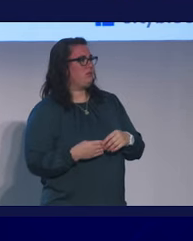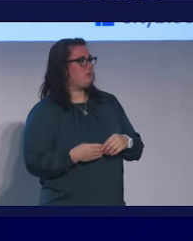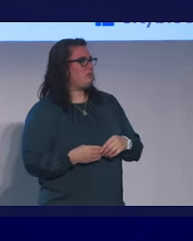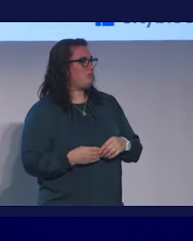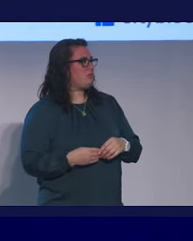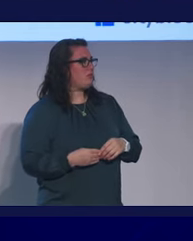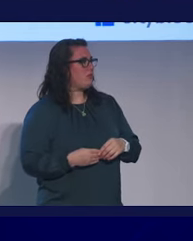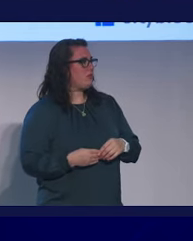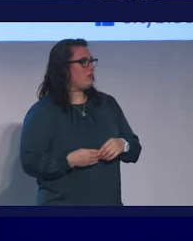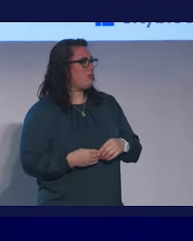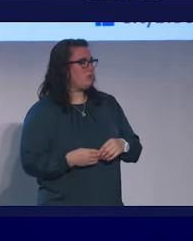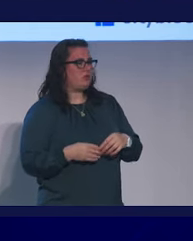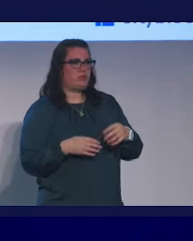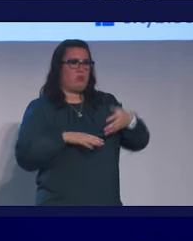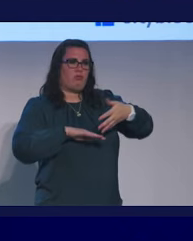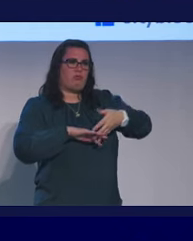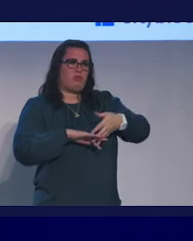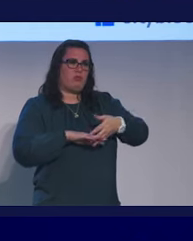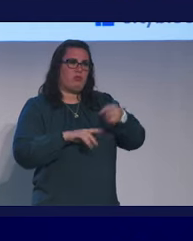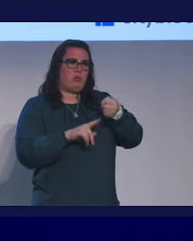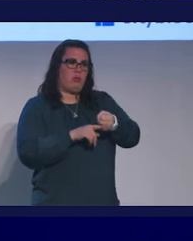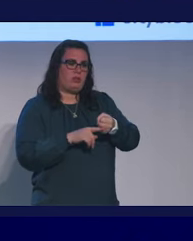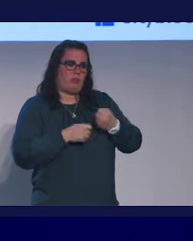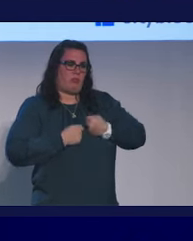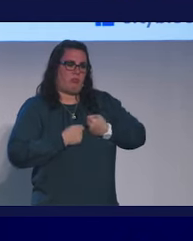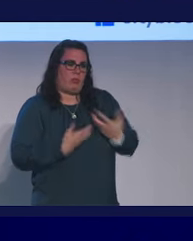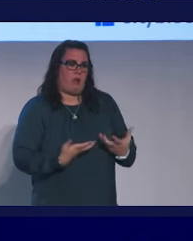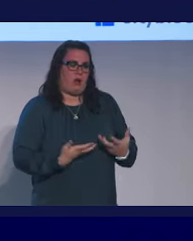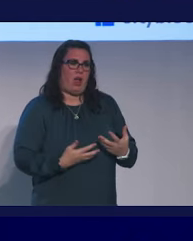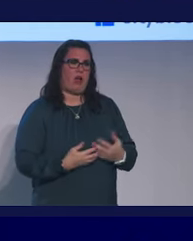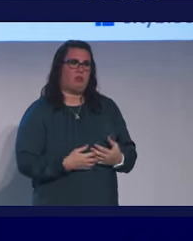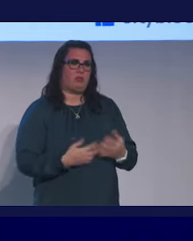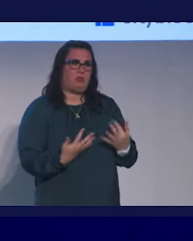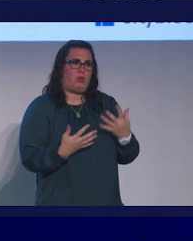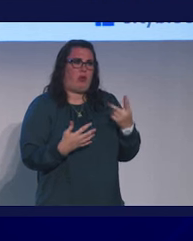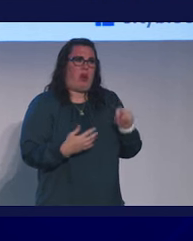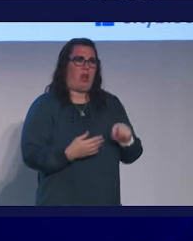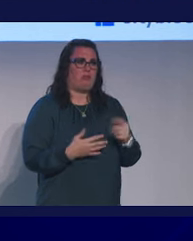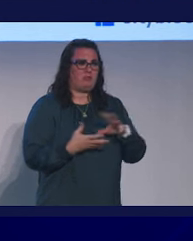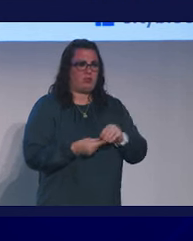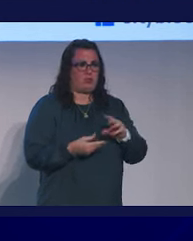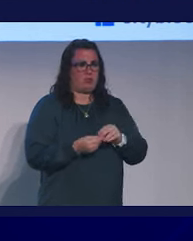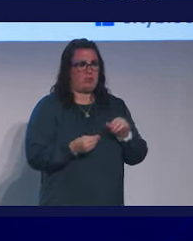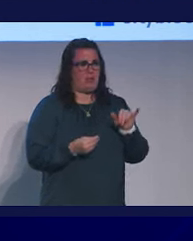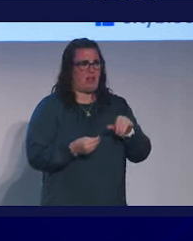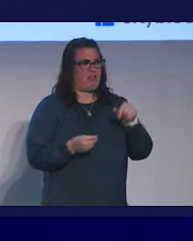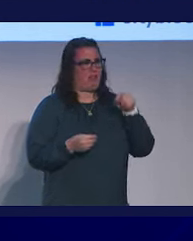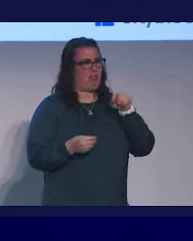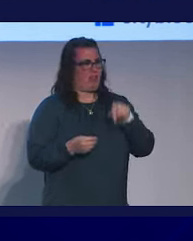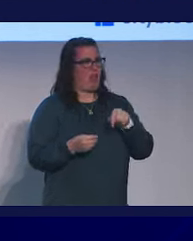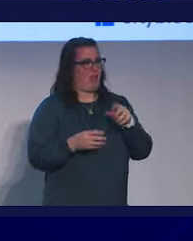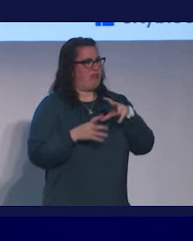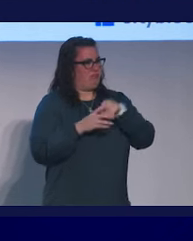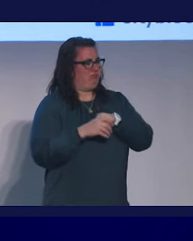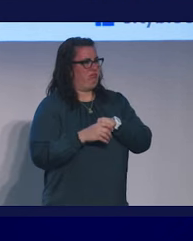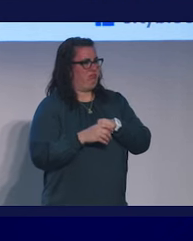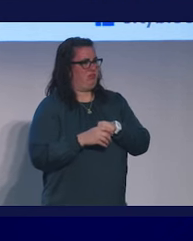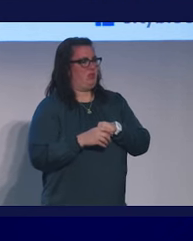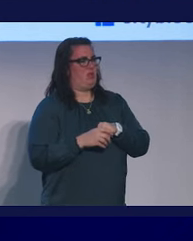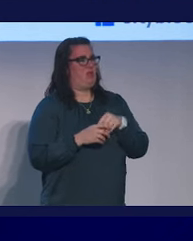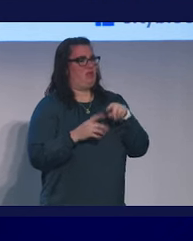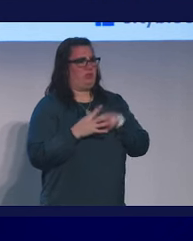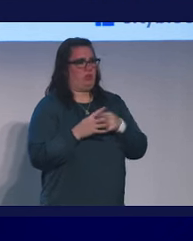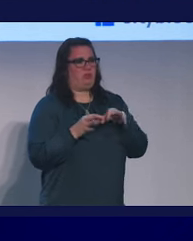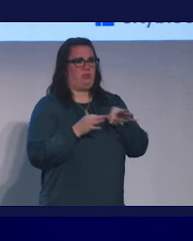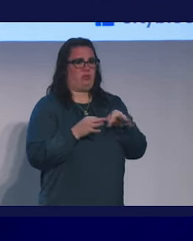understanding the root causes of burnout in healthcare workers, stories like this are part of that. We're starting to describe